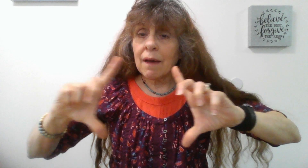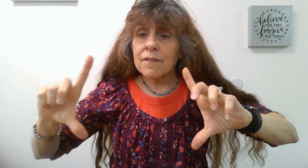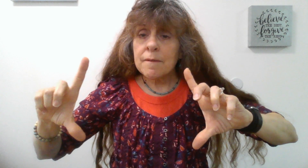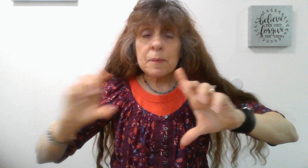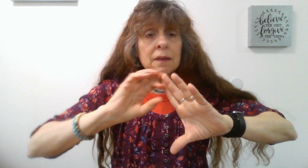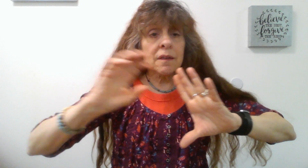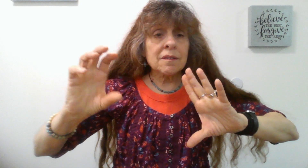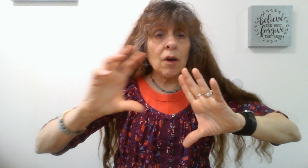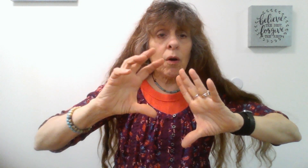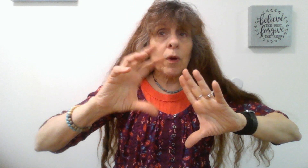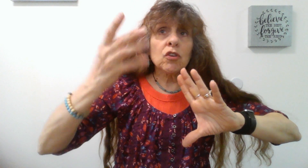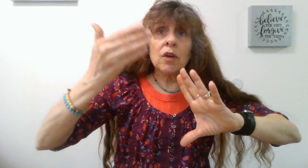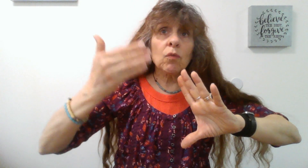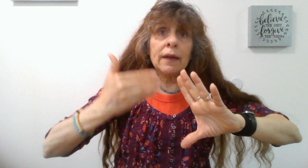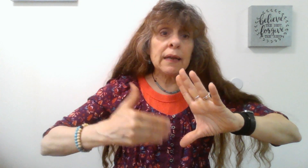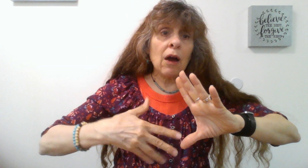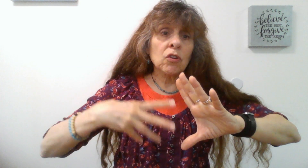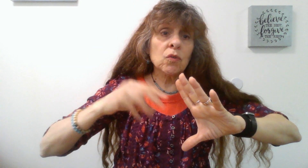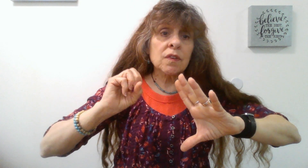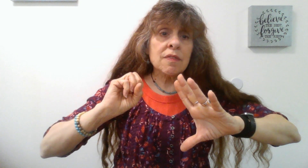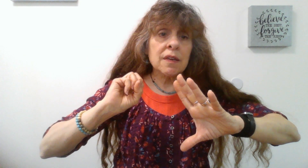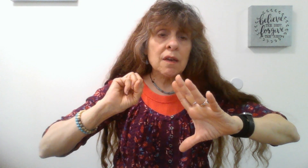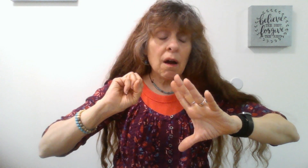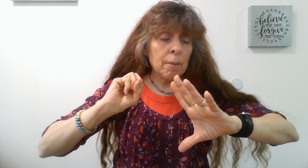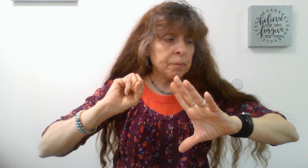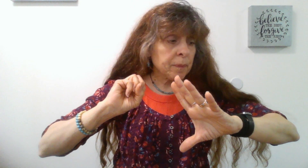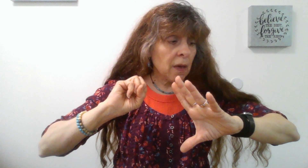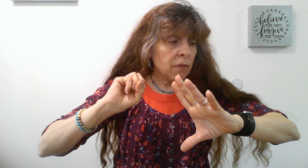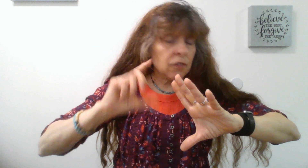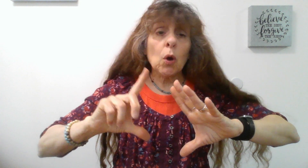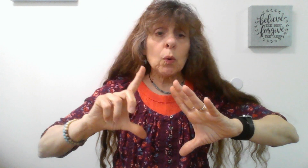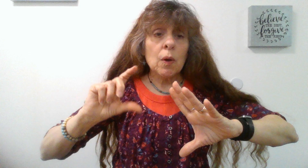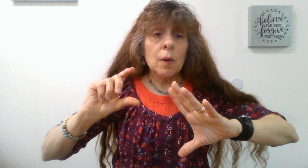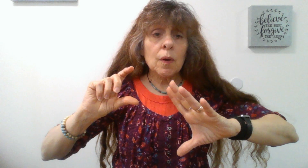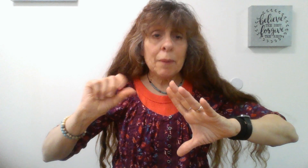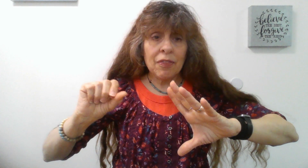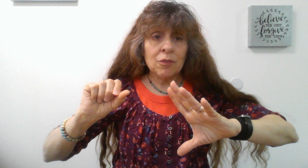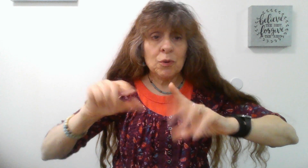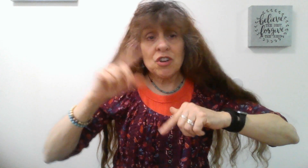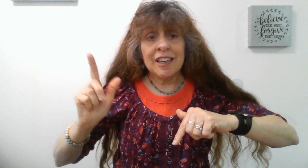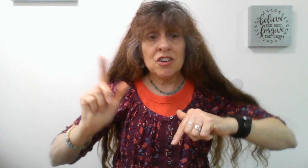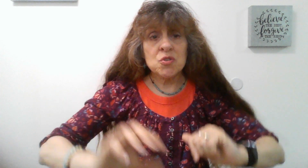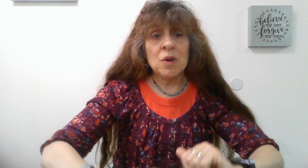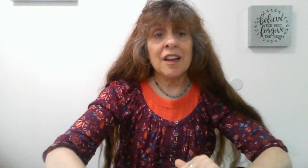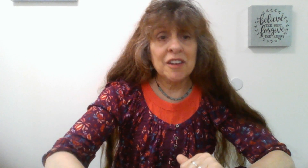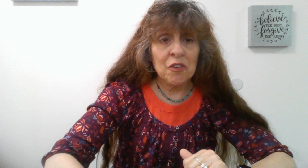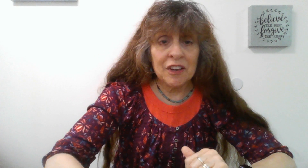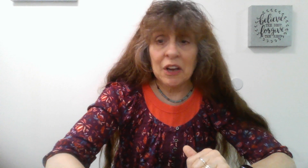have where you can write it out using the SOAK method, which I get into on another video.